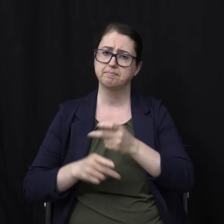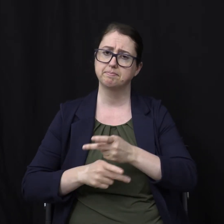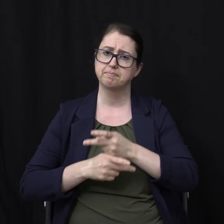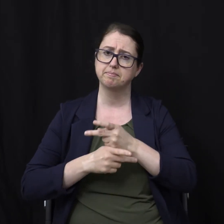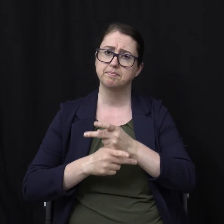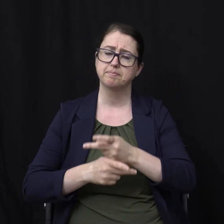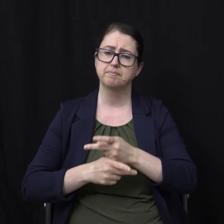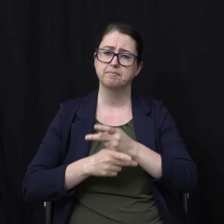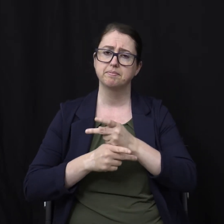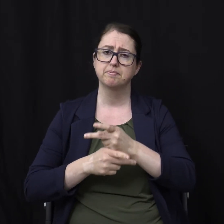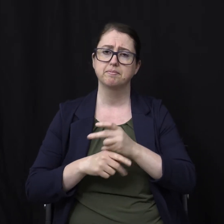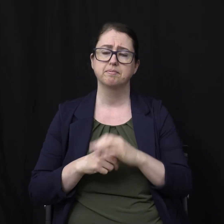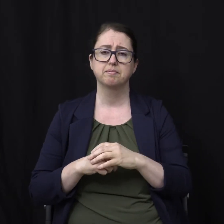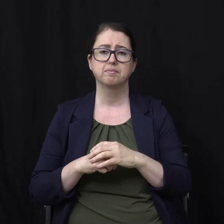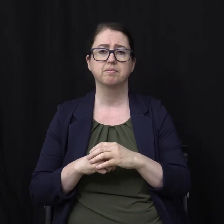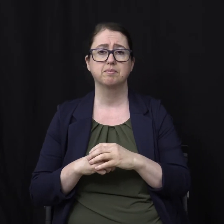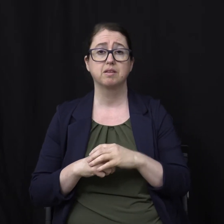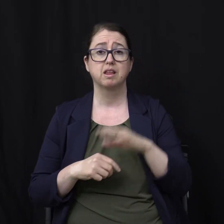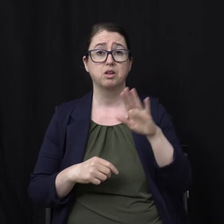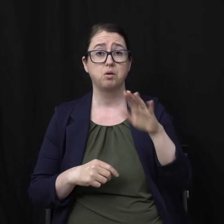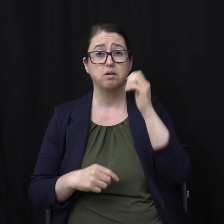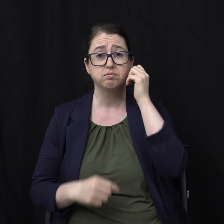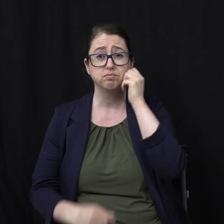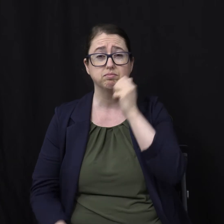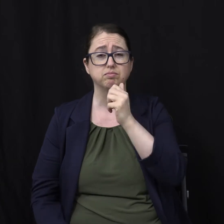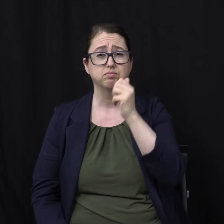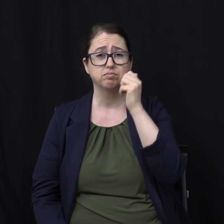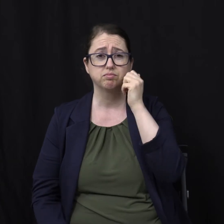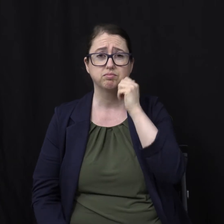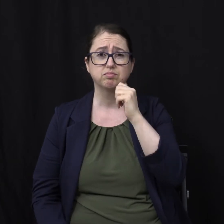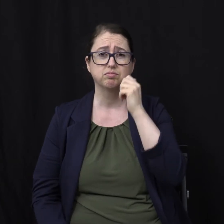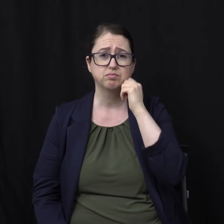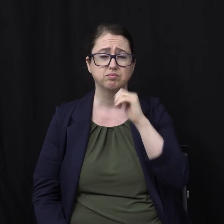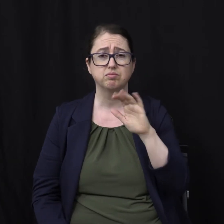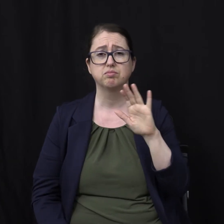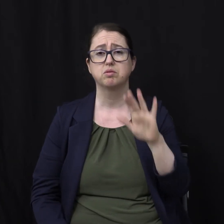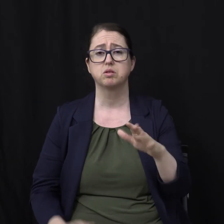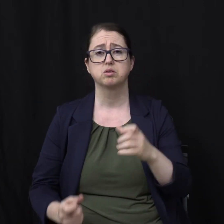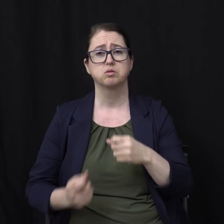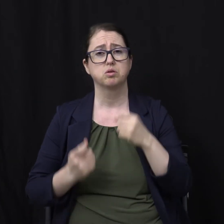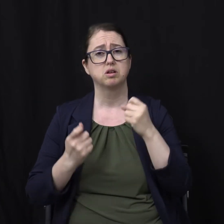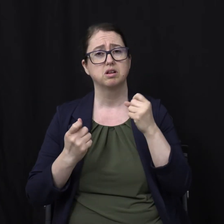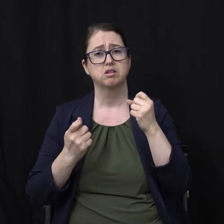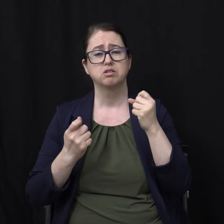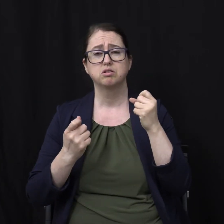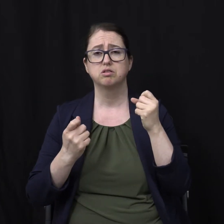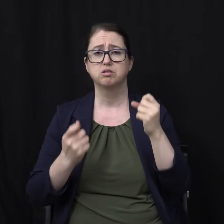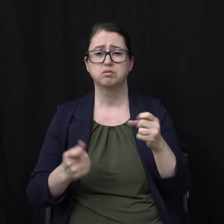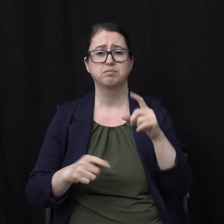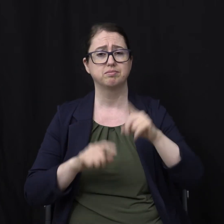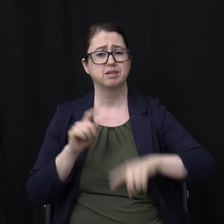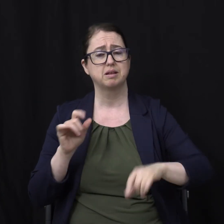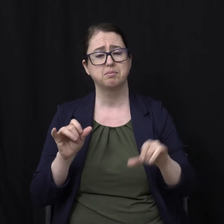As your days, your strength shall be in measure